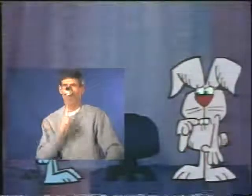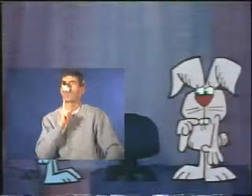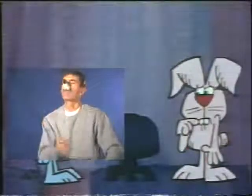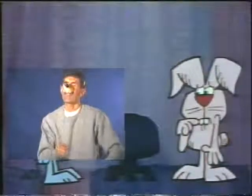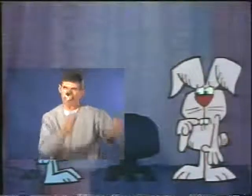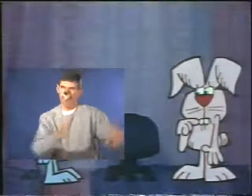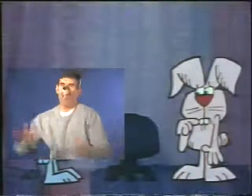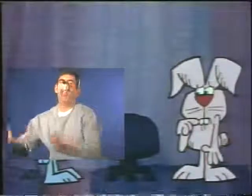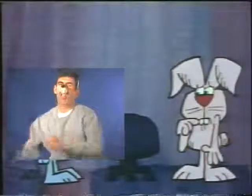He was going to steal it.